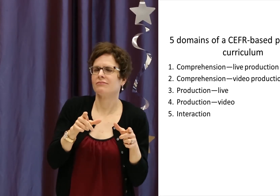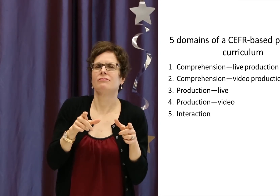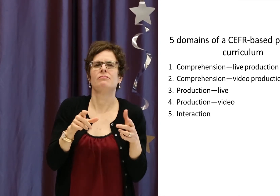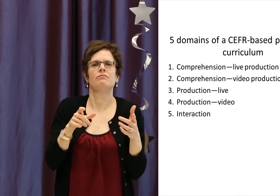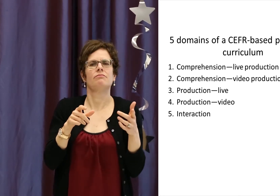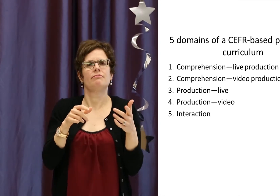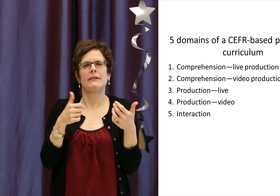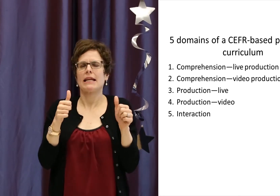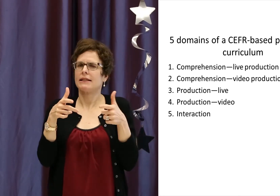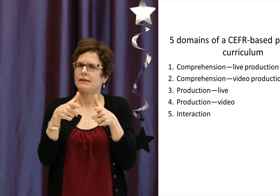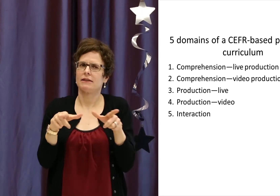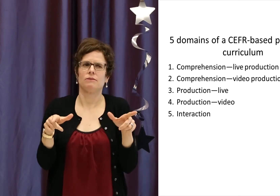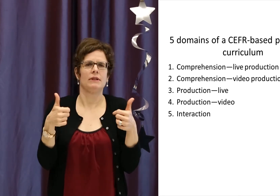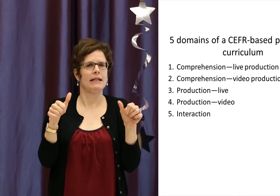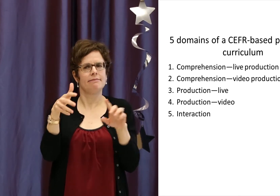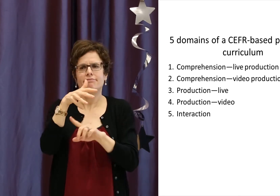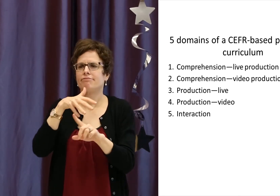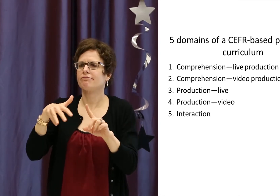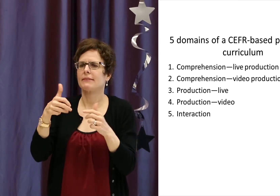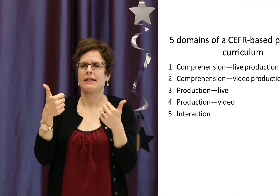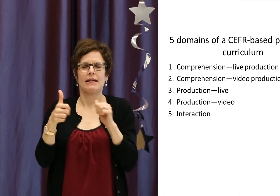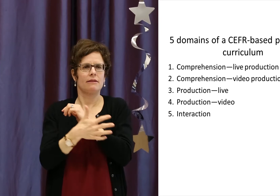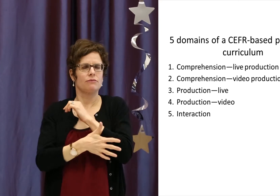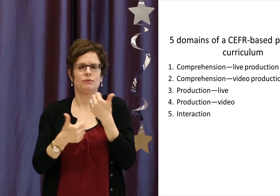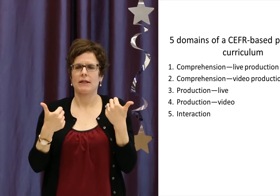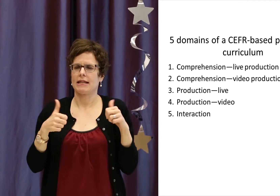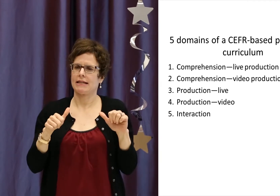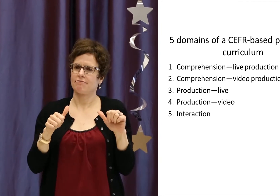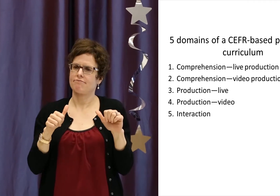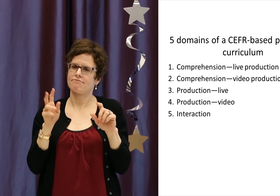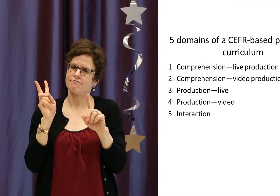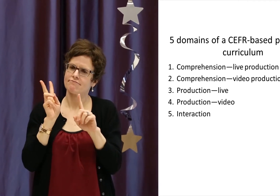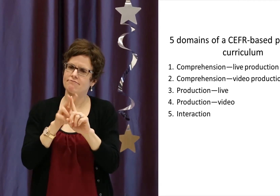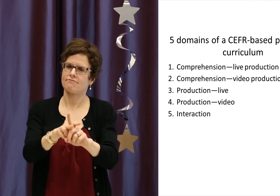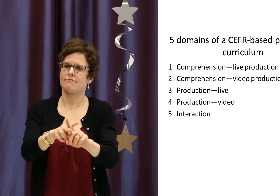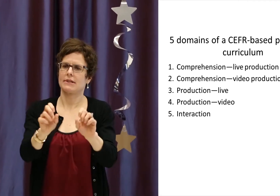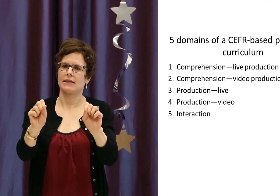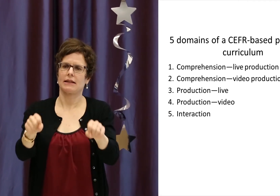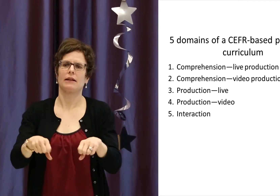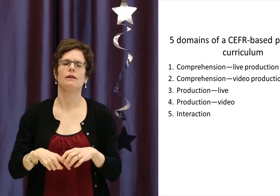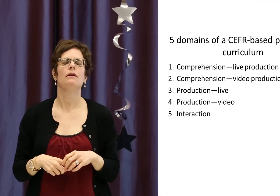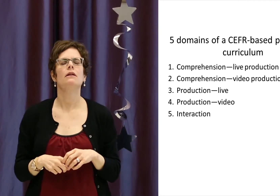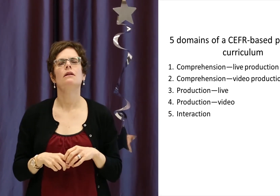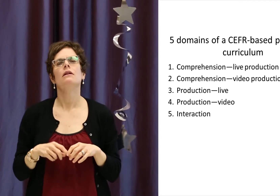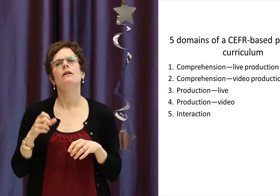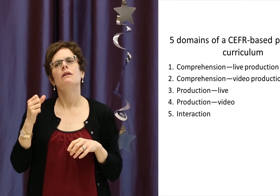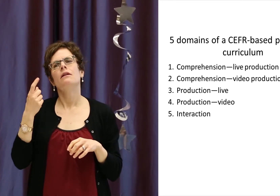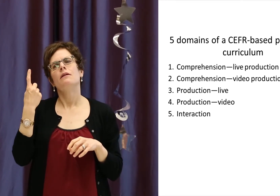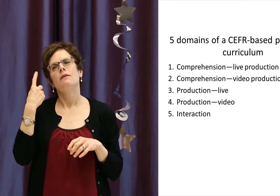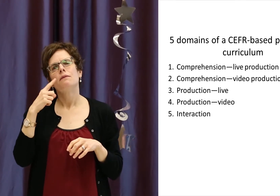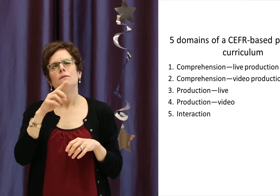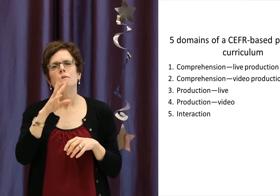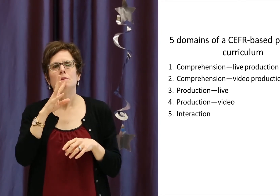initially started with spoken language, but it can be adapted to any language in any context in any country.